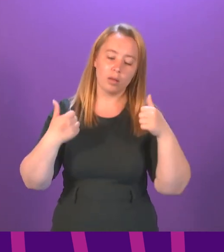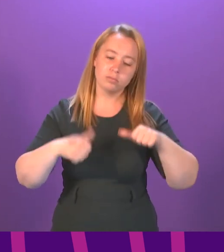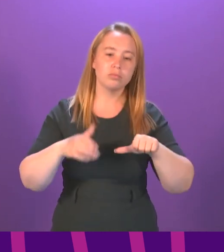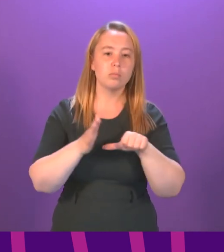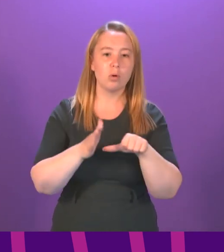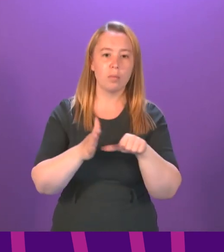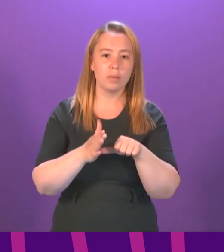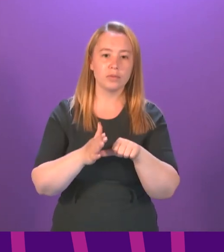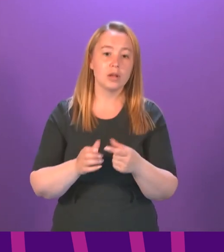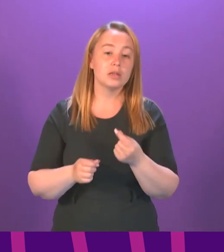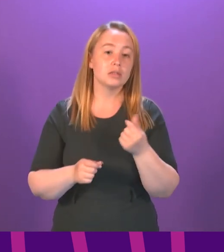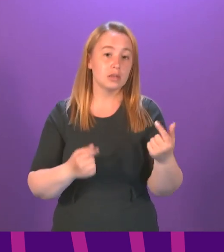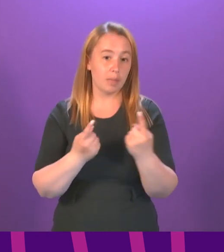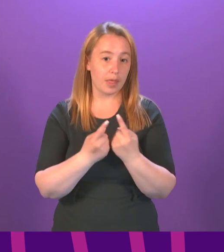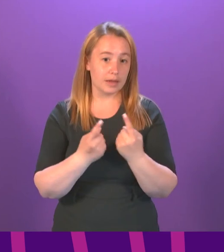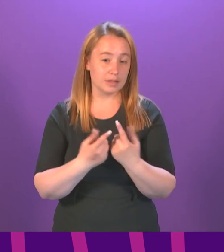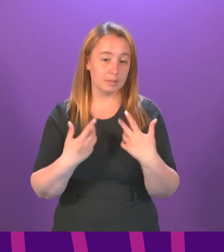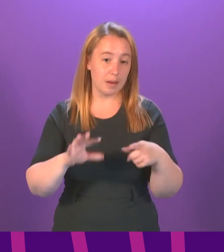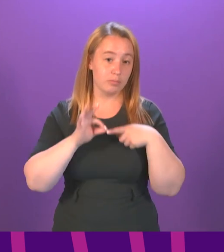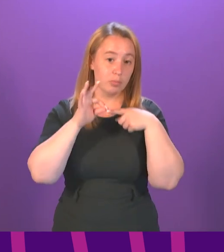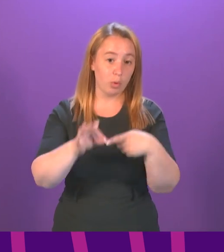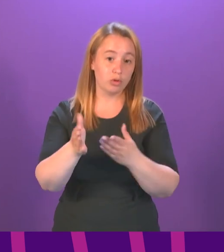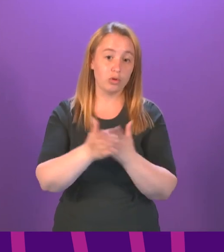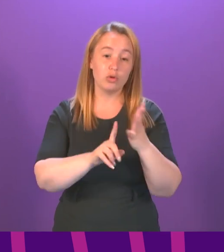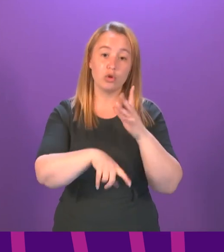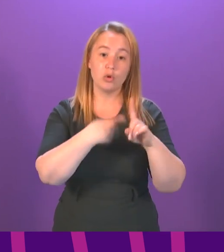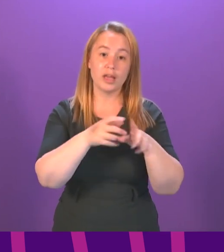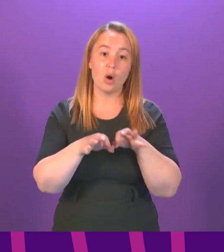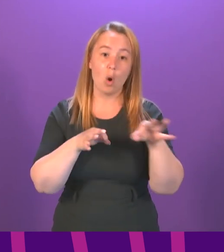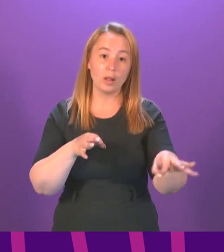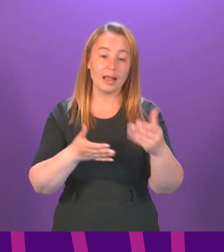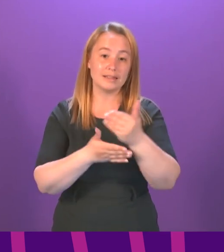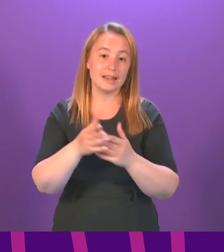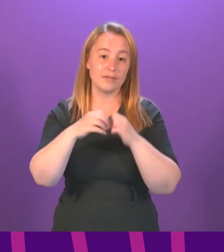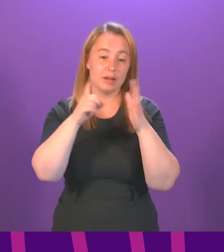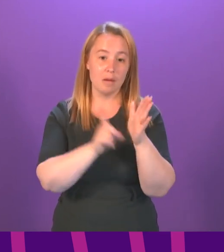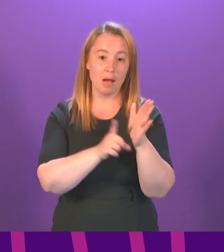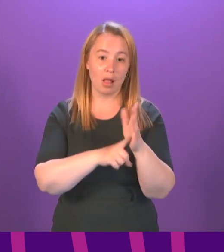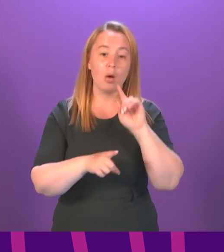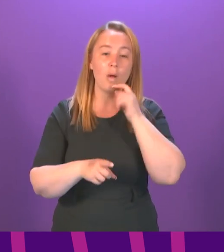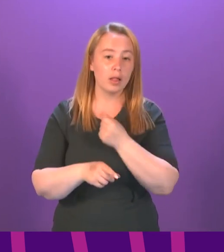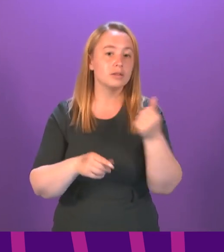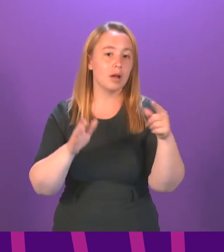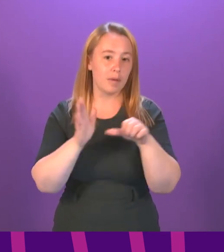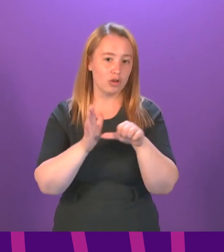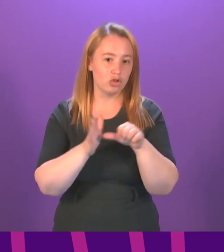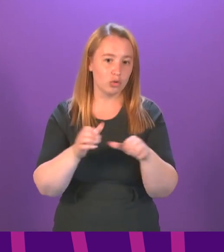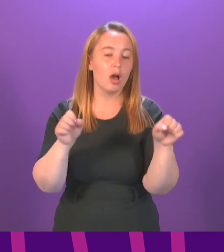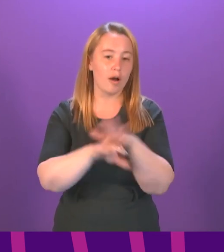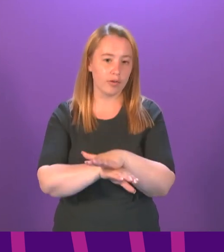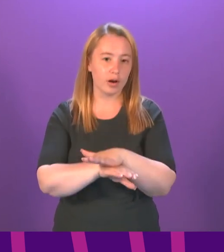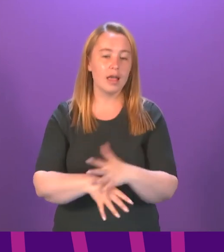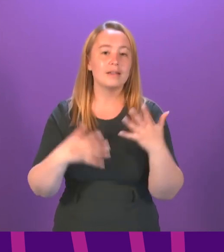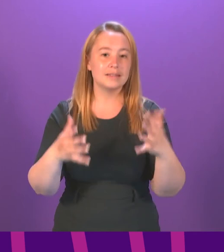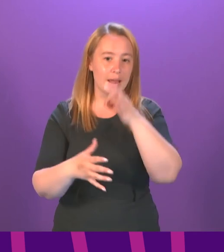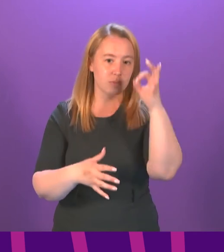She may be aware of some of the proposed provisions within the UK's online safety bill, which will seek to address some of these issues. So, sanctions of